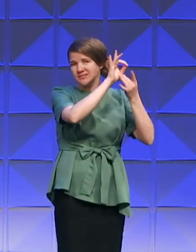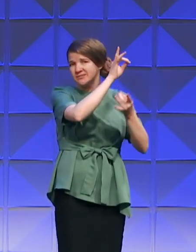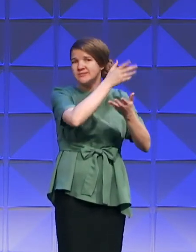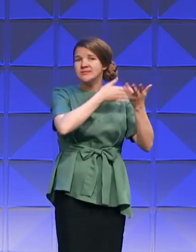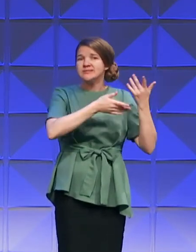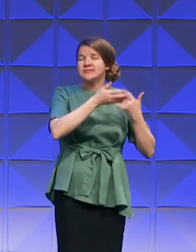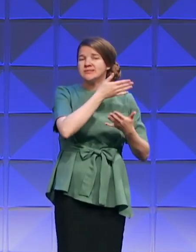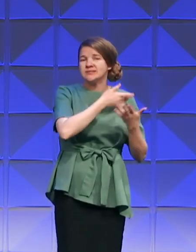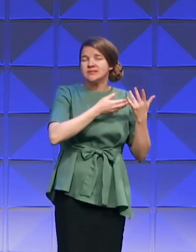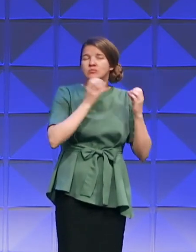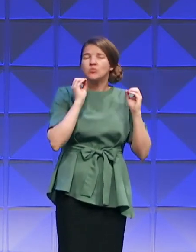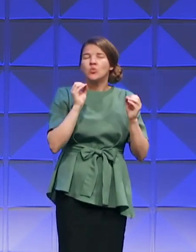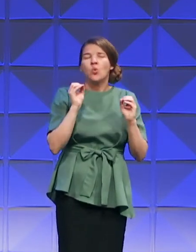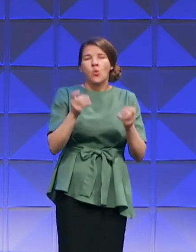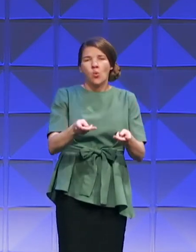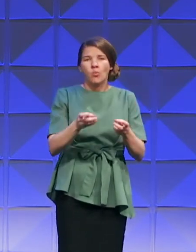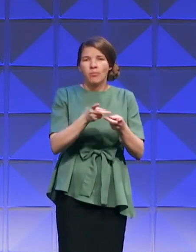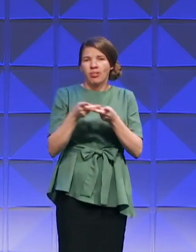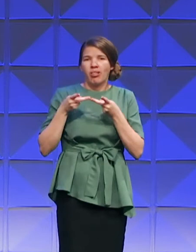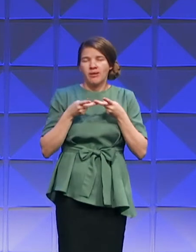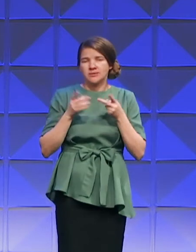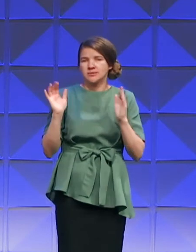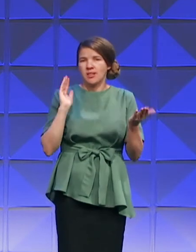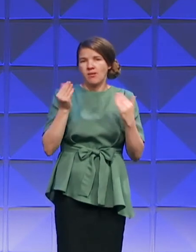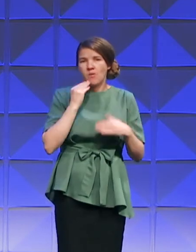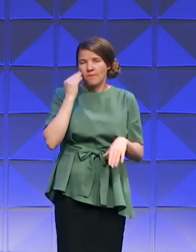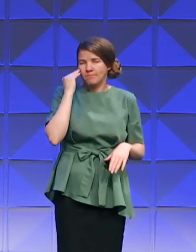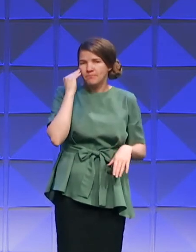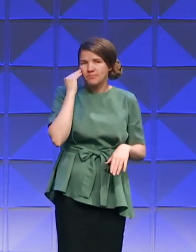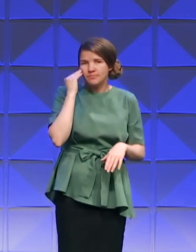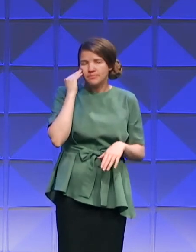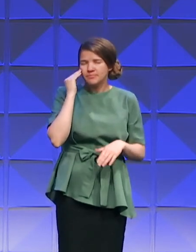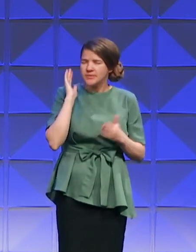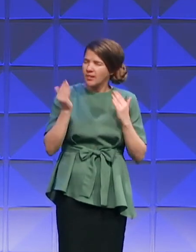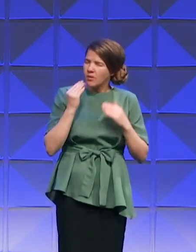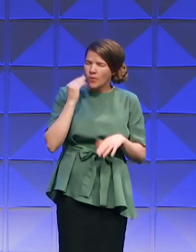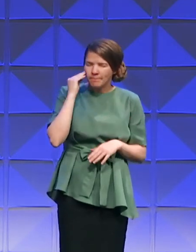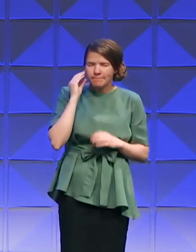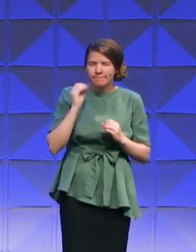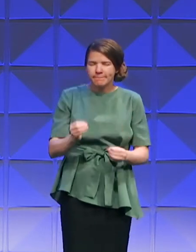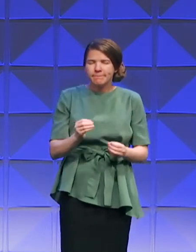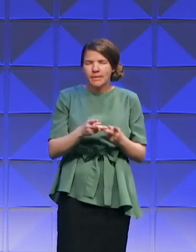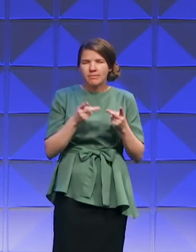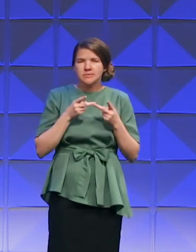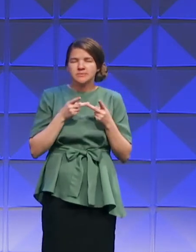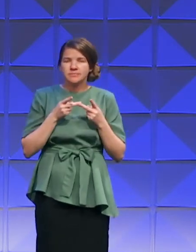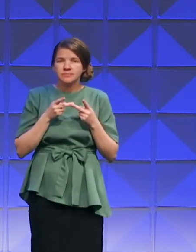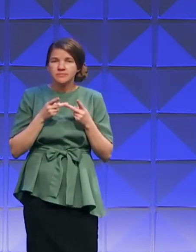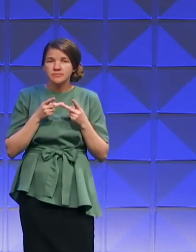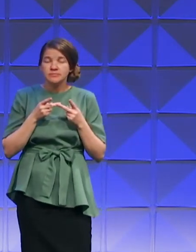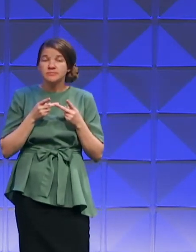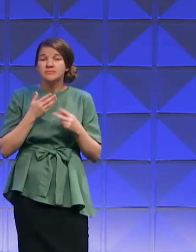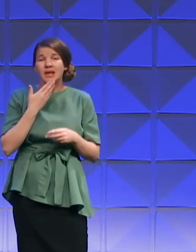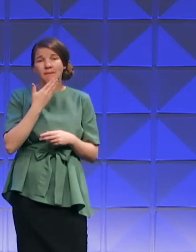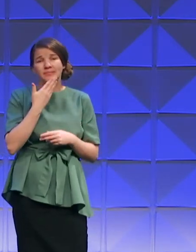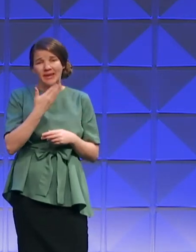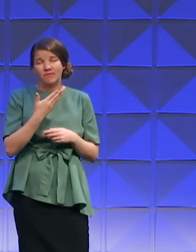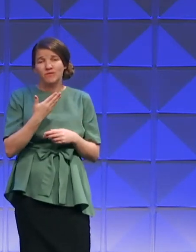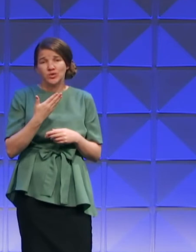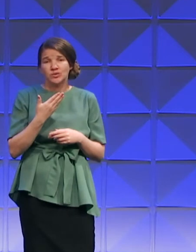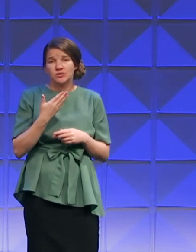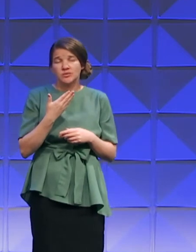Because it's no place like home. Like home. I'm thankful for this place